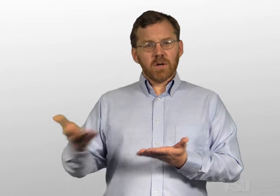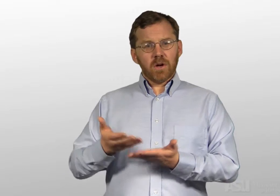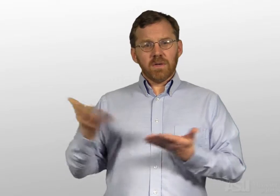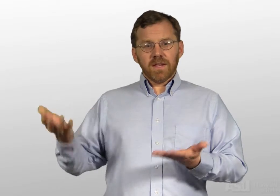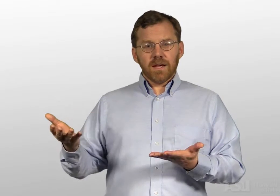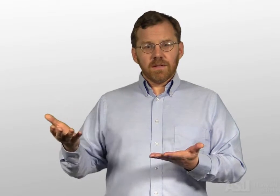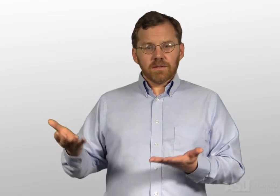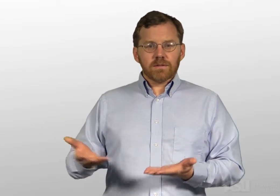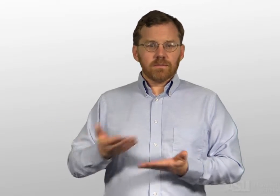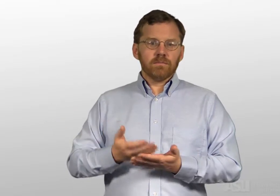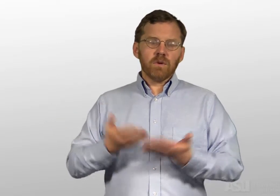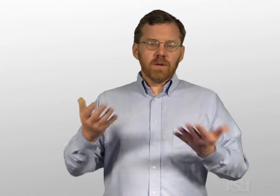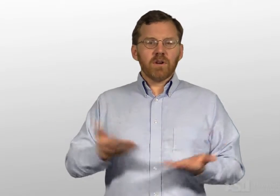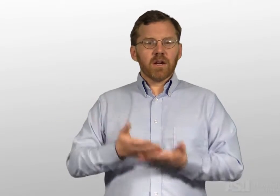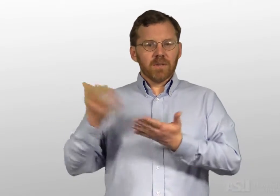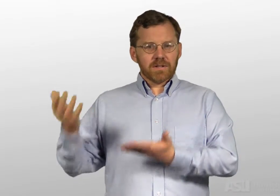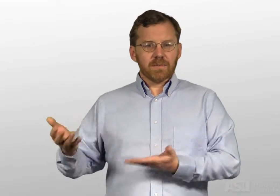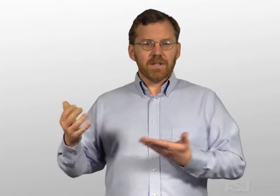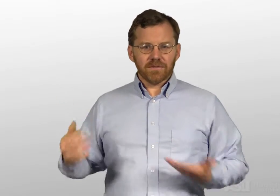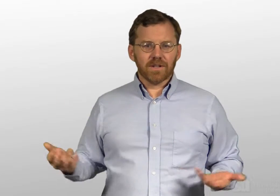want to go with things, well, give an argument on something different.